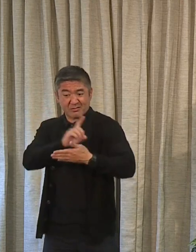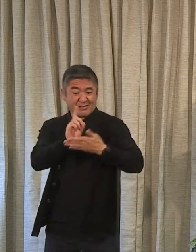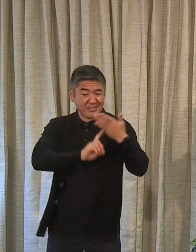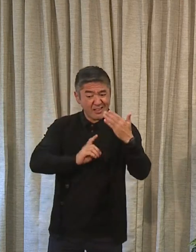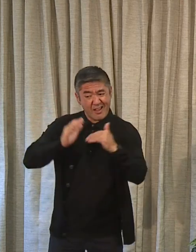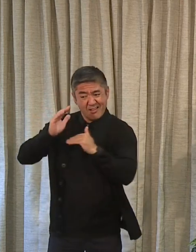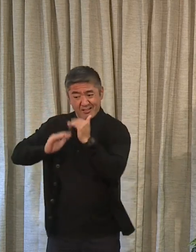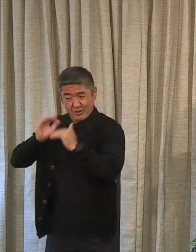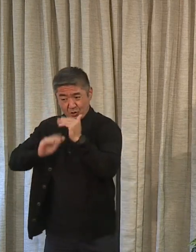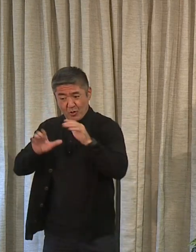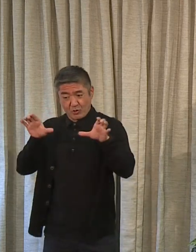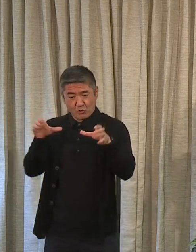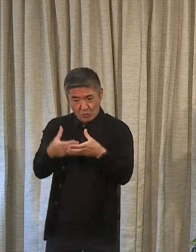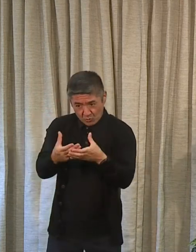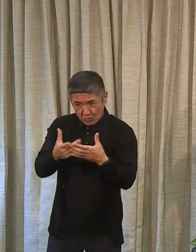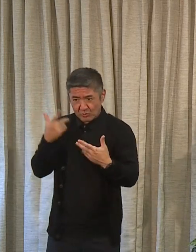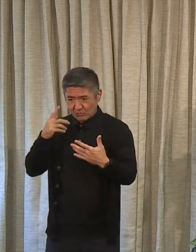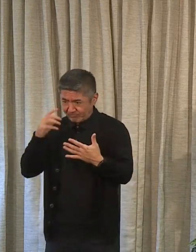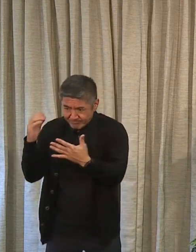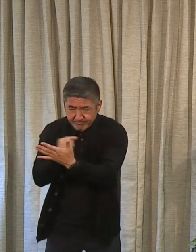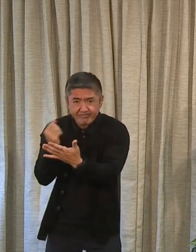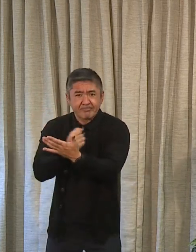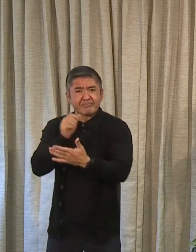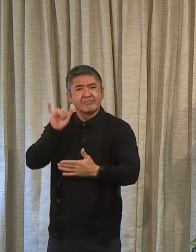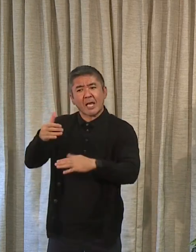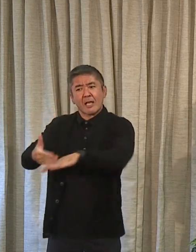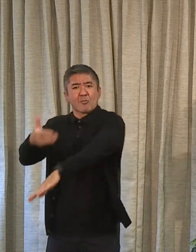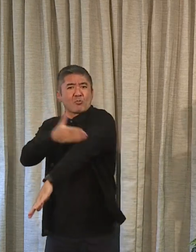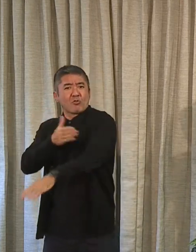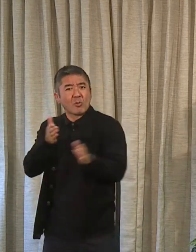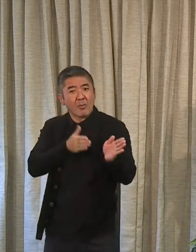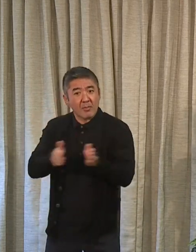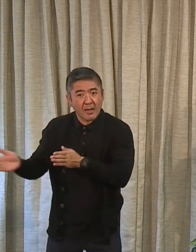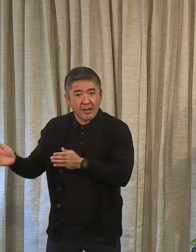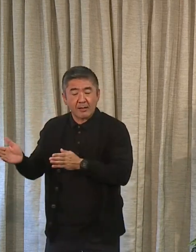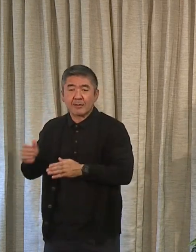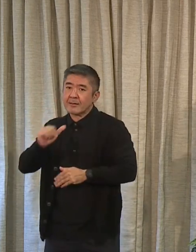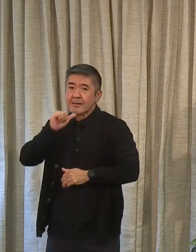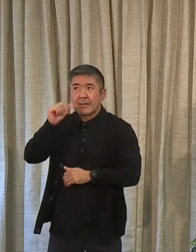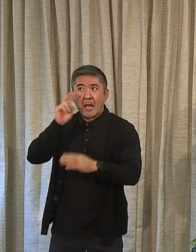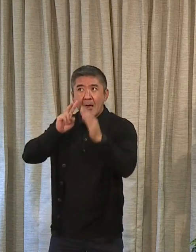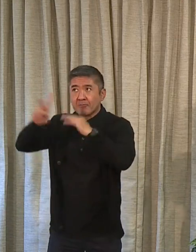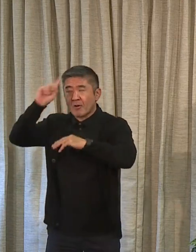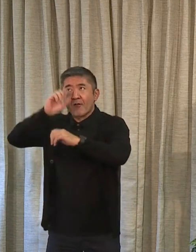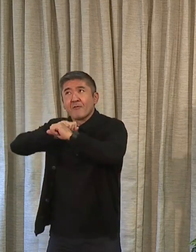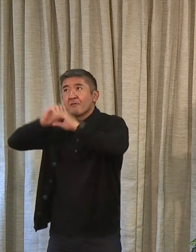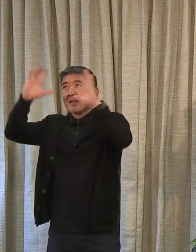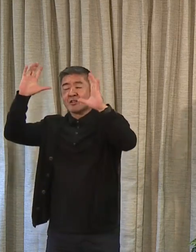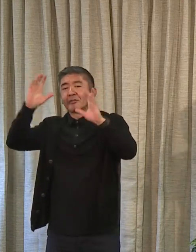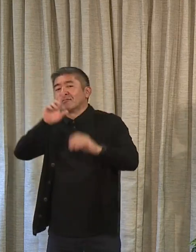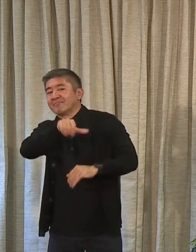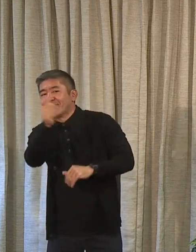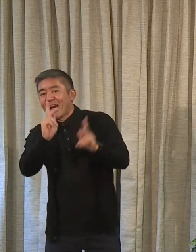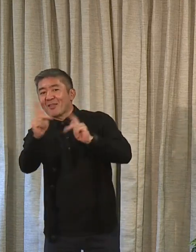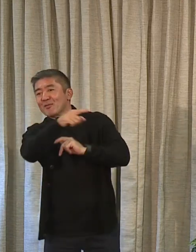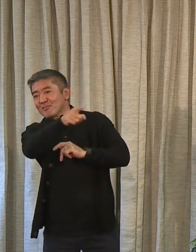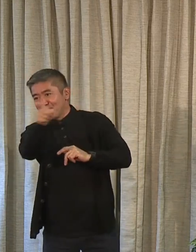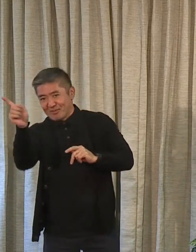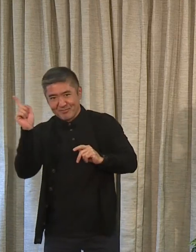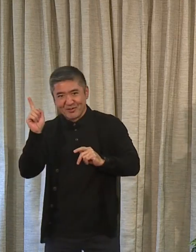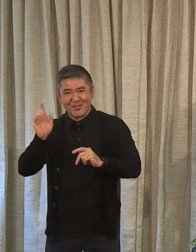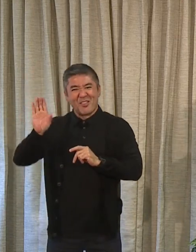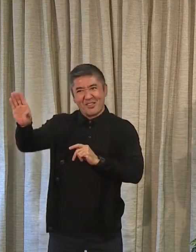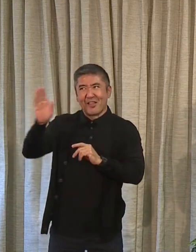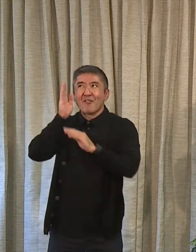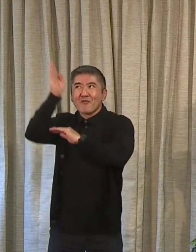executes the capital improvement plan. We are not necessarily the visionaries. The visionaries are the people that you're going to be speaking to or listening